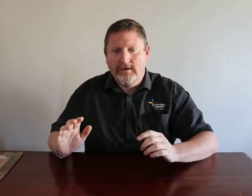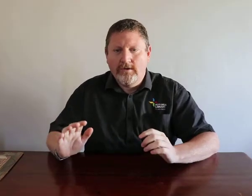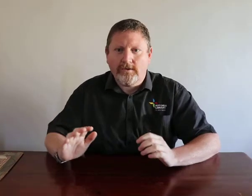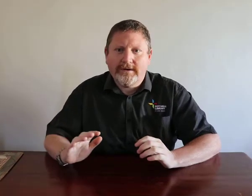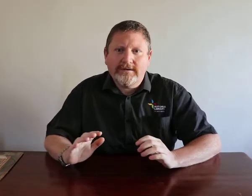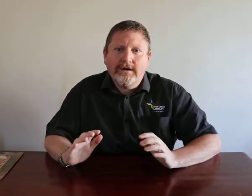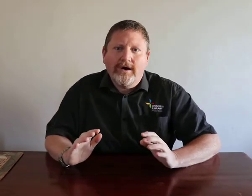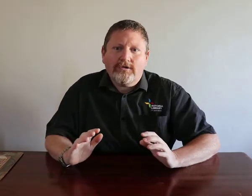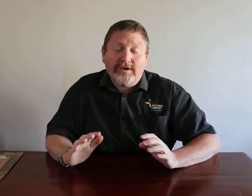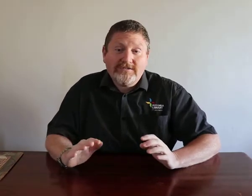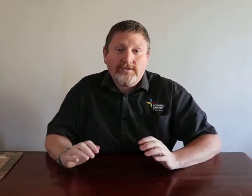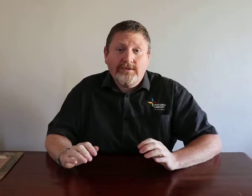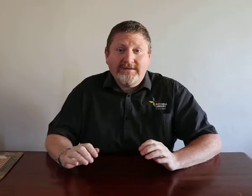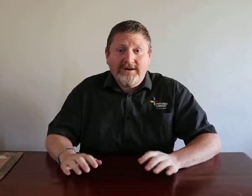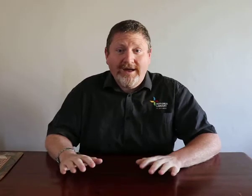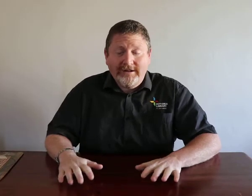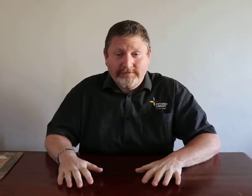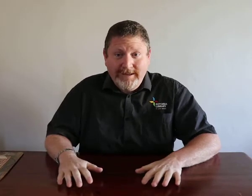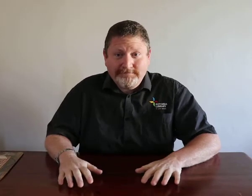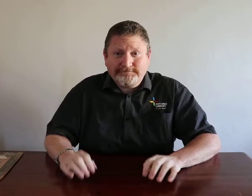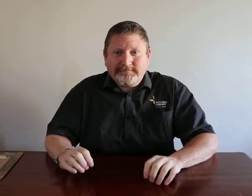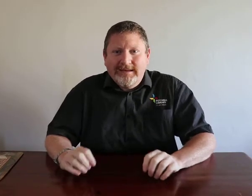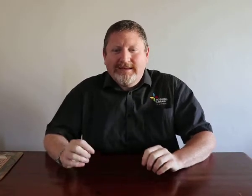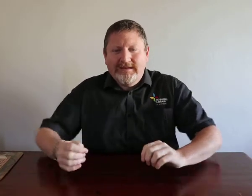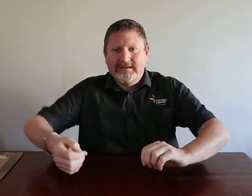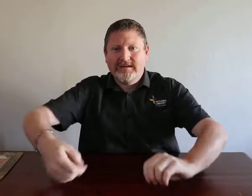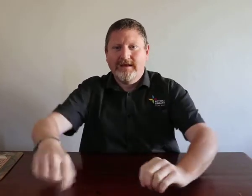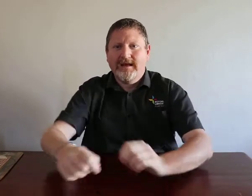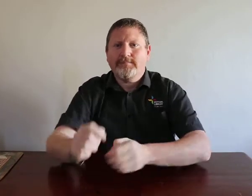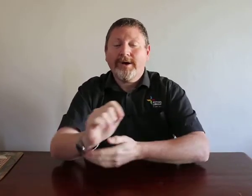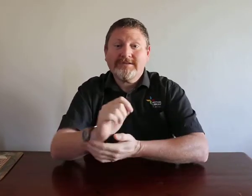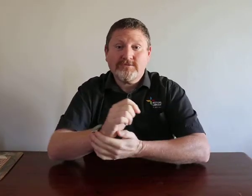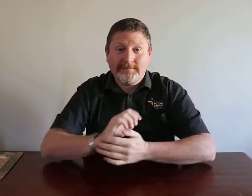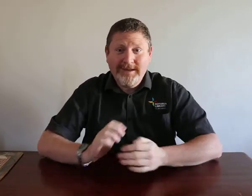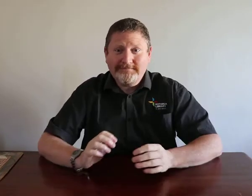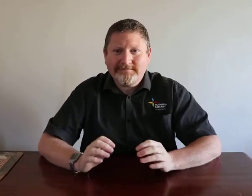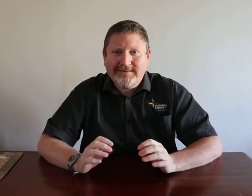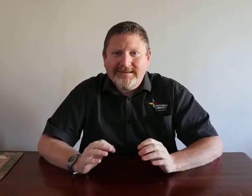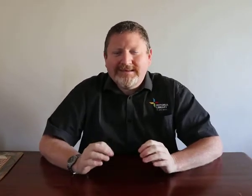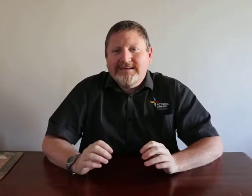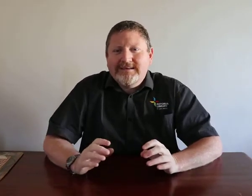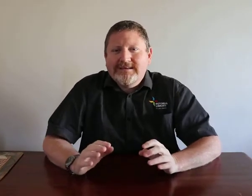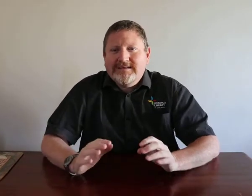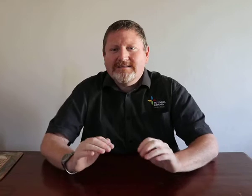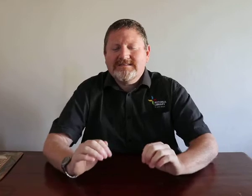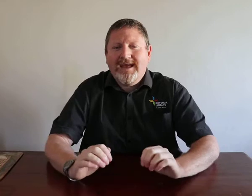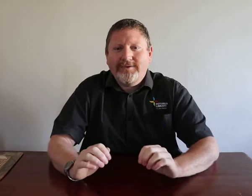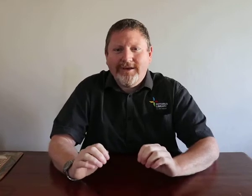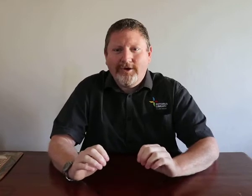Right, I will race through the entire alphabet and practice with me and see how you go.